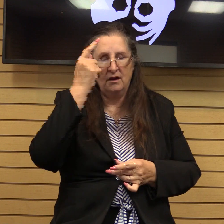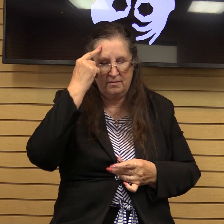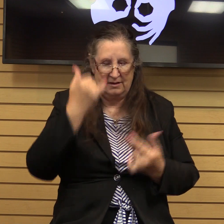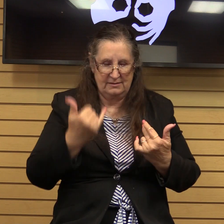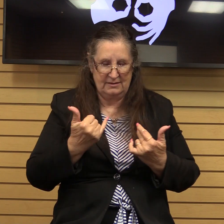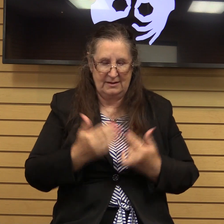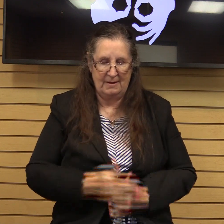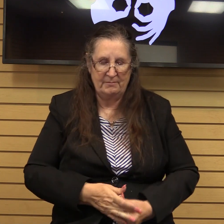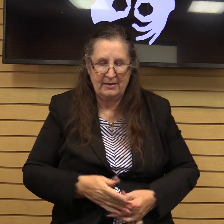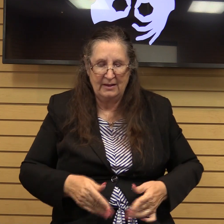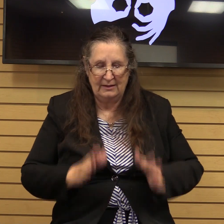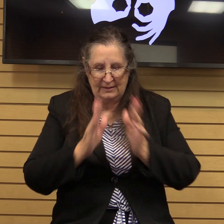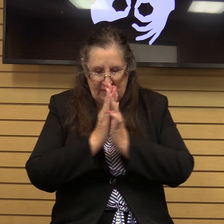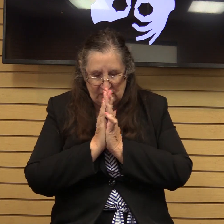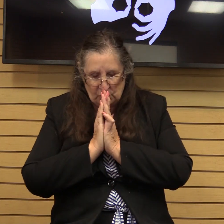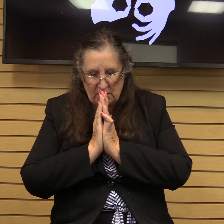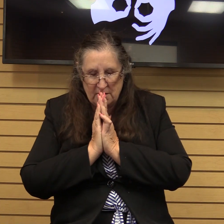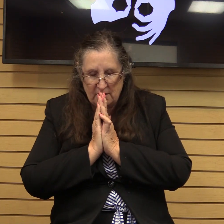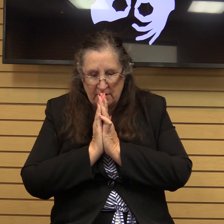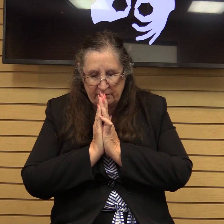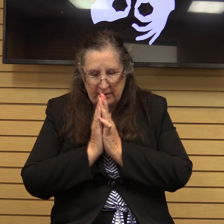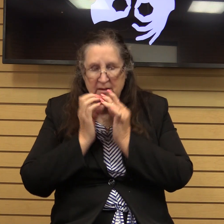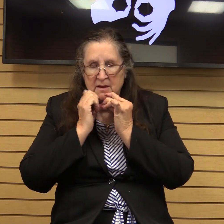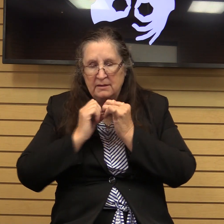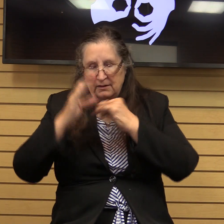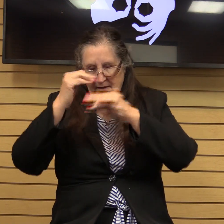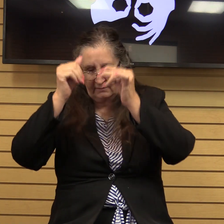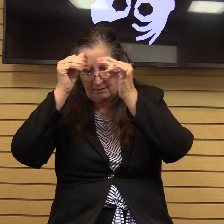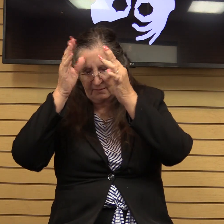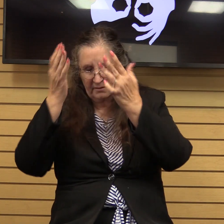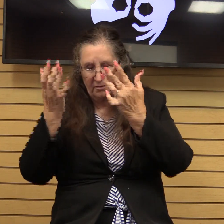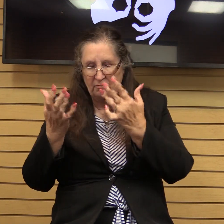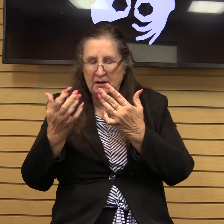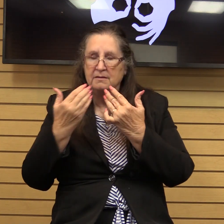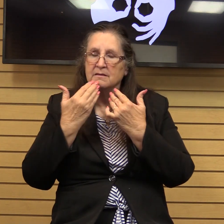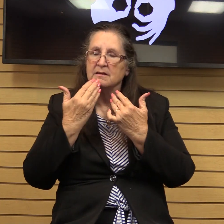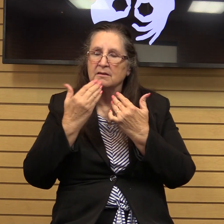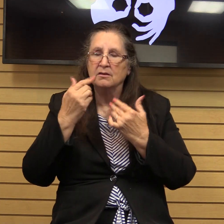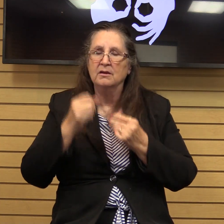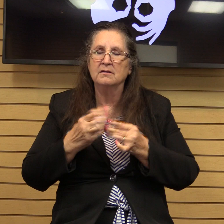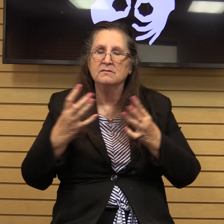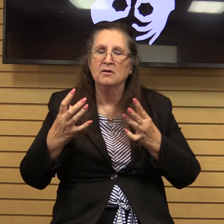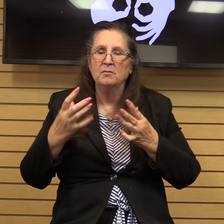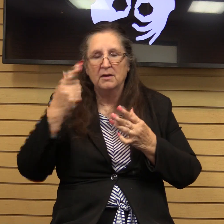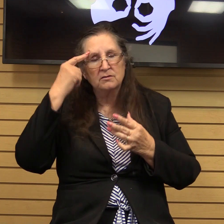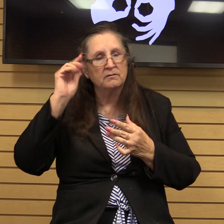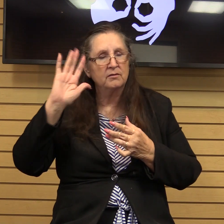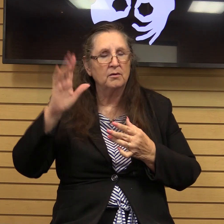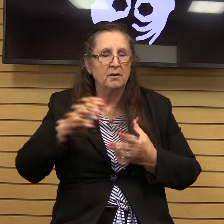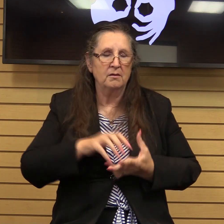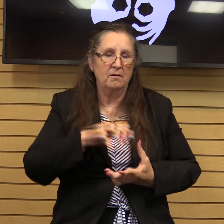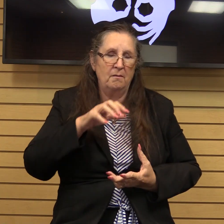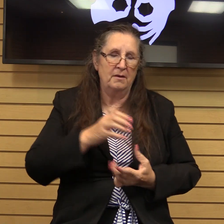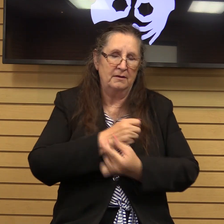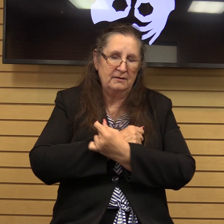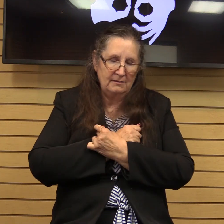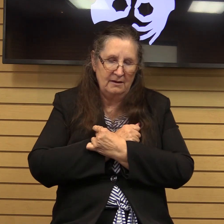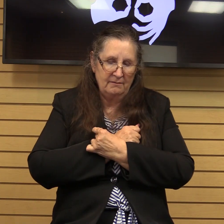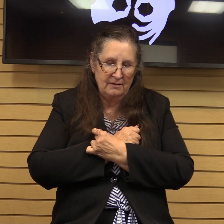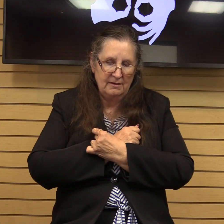pray dear heavenly father I just want to thank you so much for um your abundant love and the great commission to